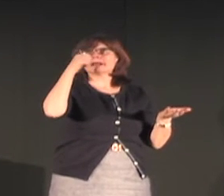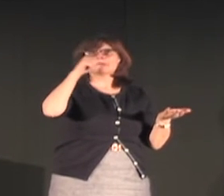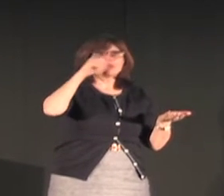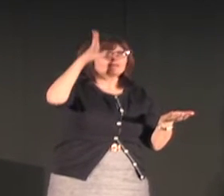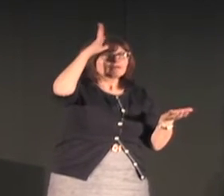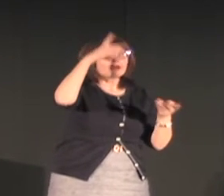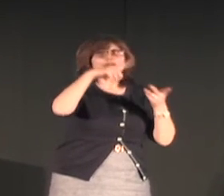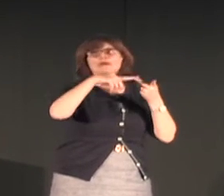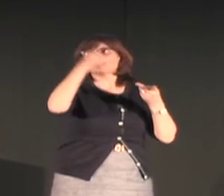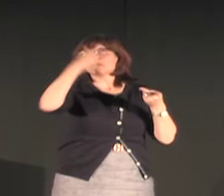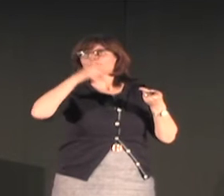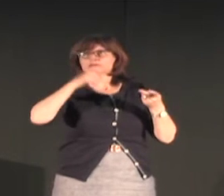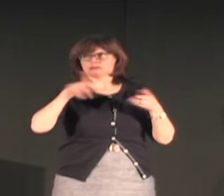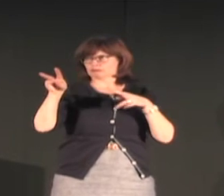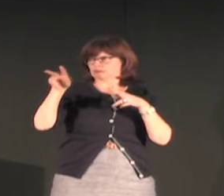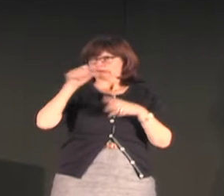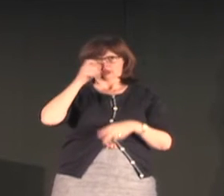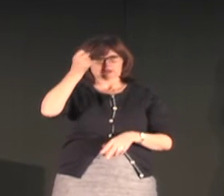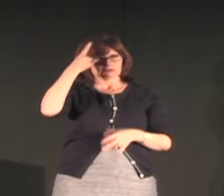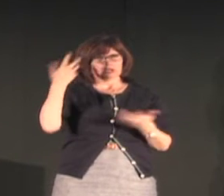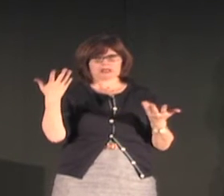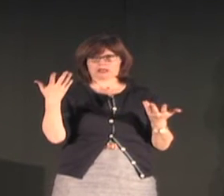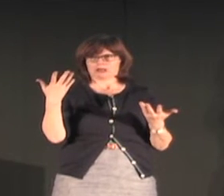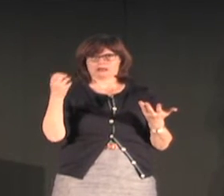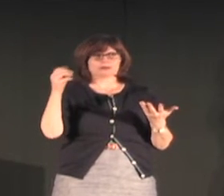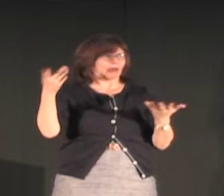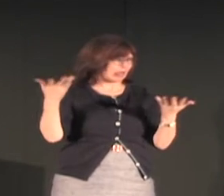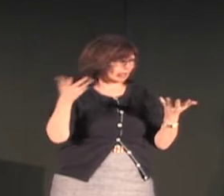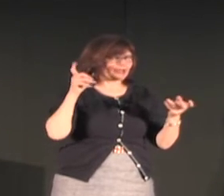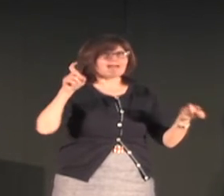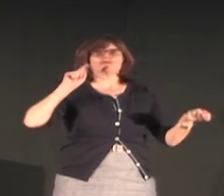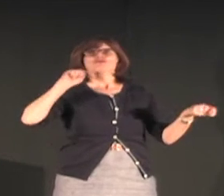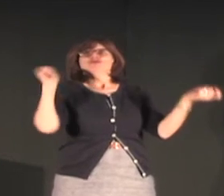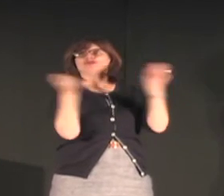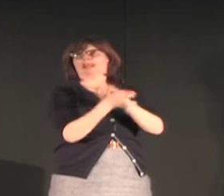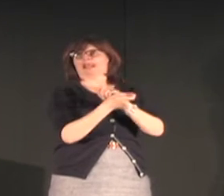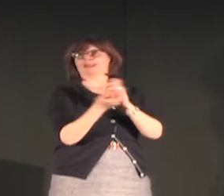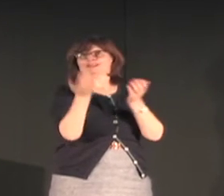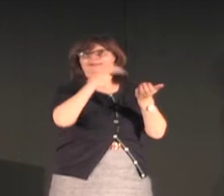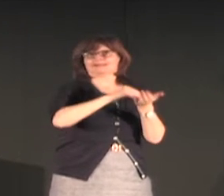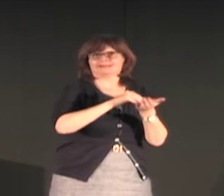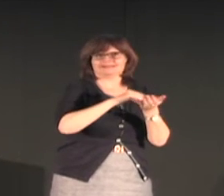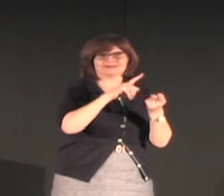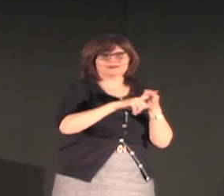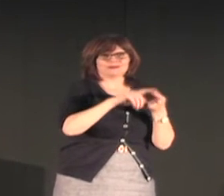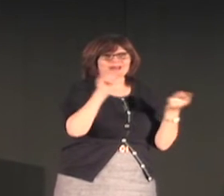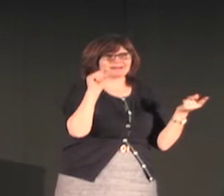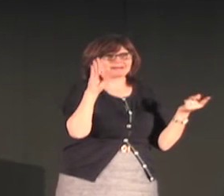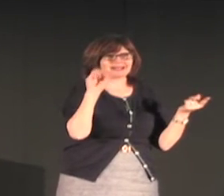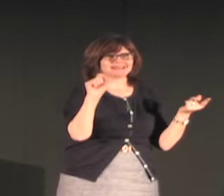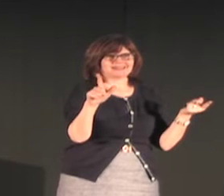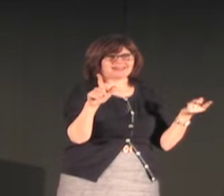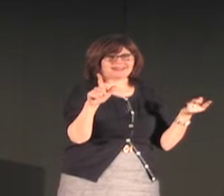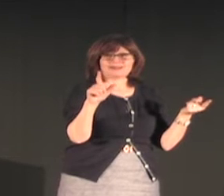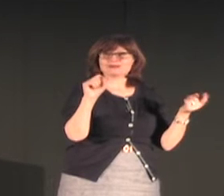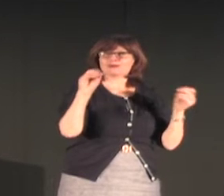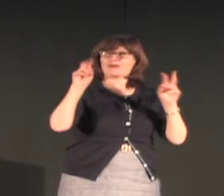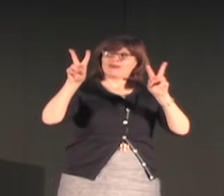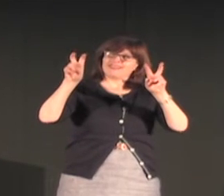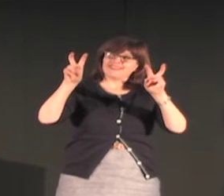when they go to school and go to the school for the deaf and learn Israeli sign language they come back to the village and realize that nope they can't communicate with anybody so they have to go back